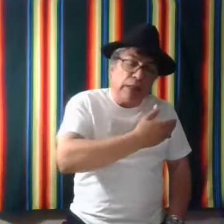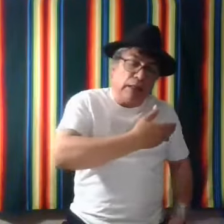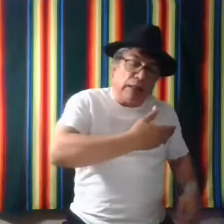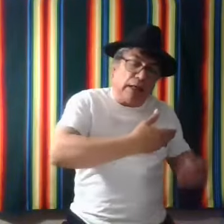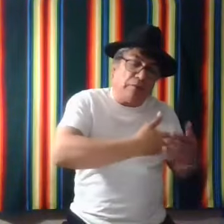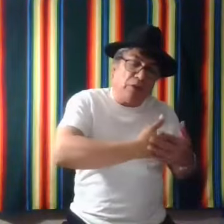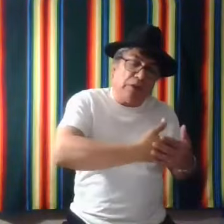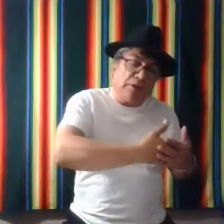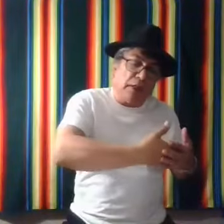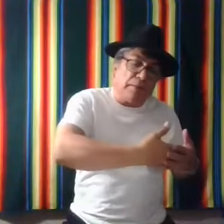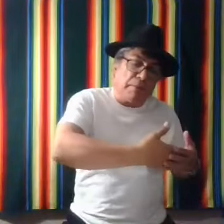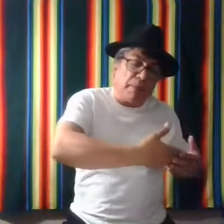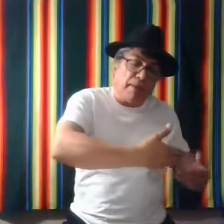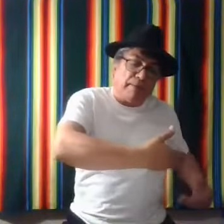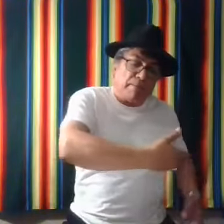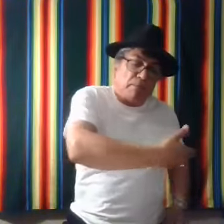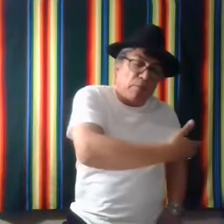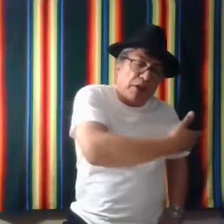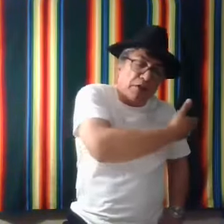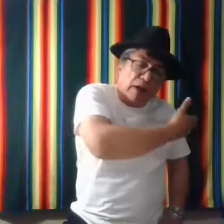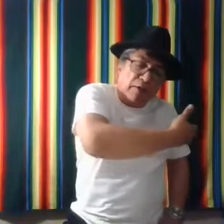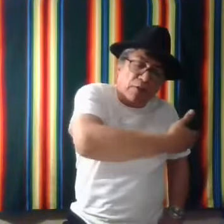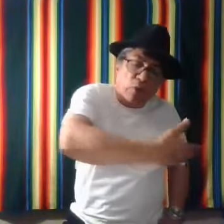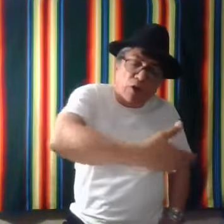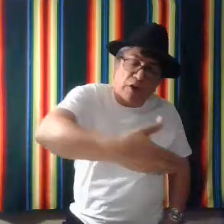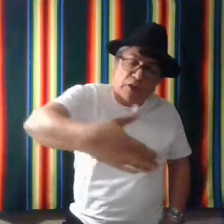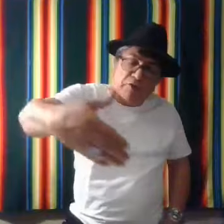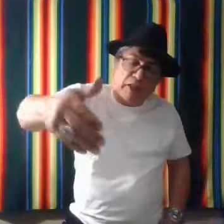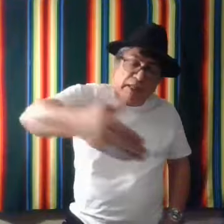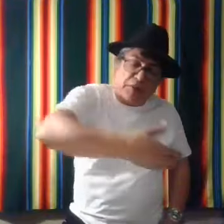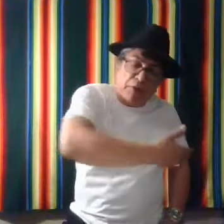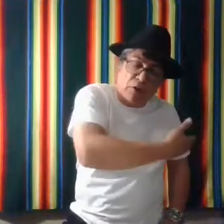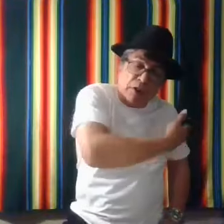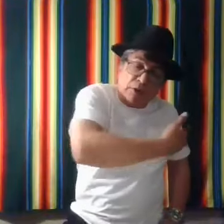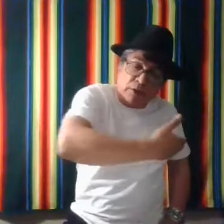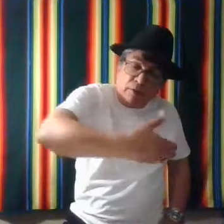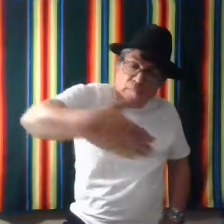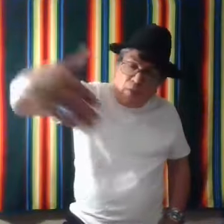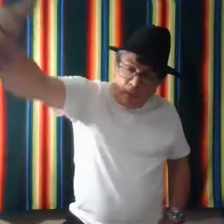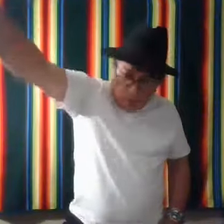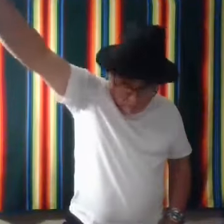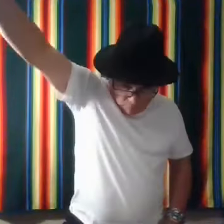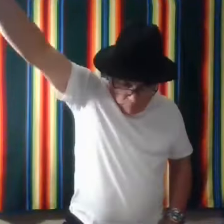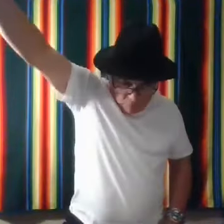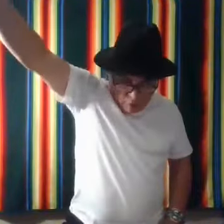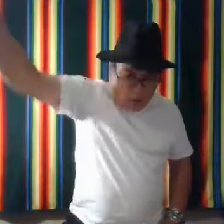Like if you was bringing your hand through water, you just feel that smoothness. Go.